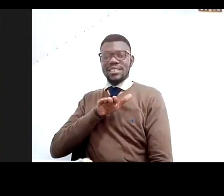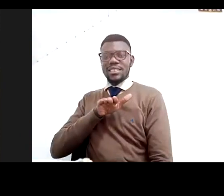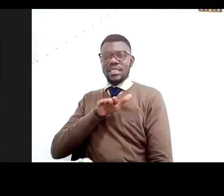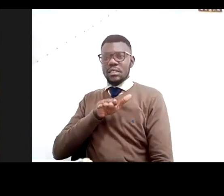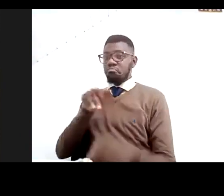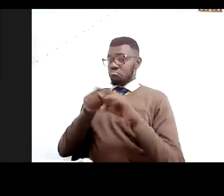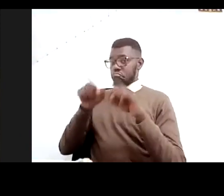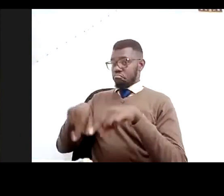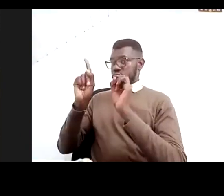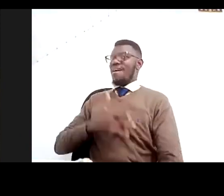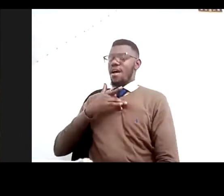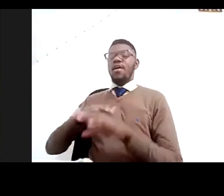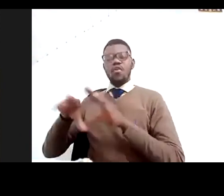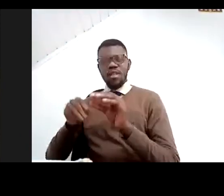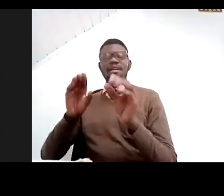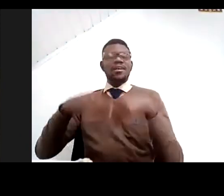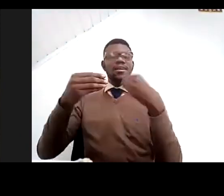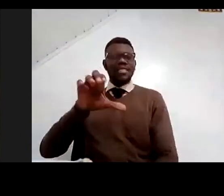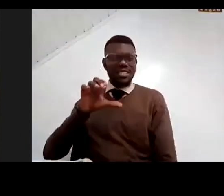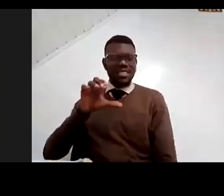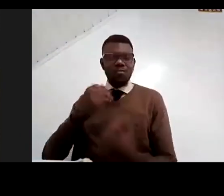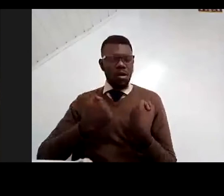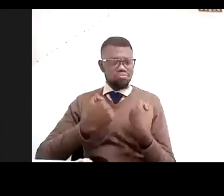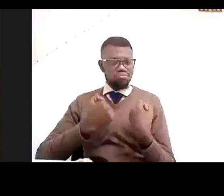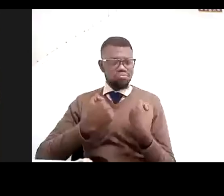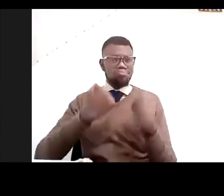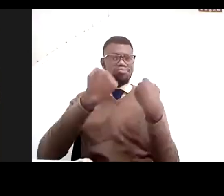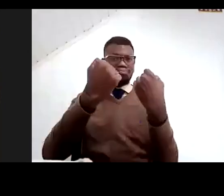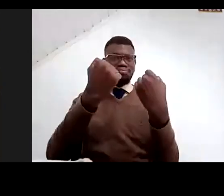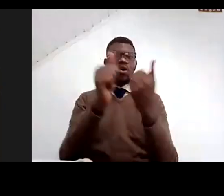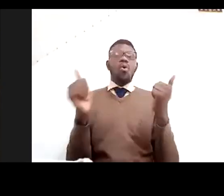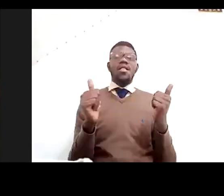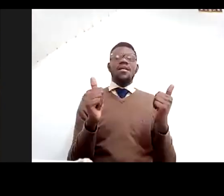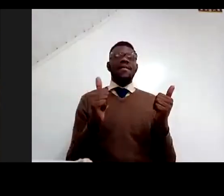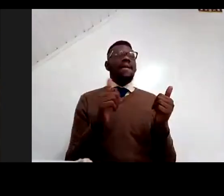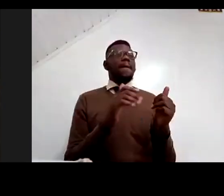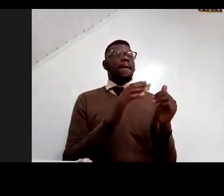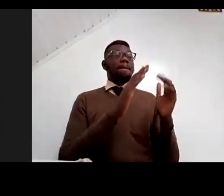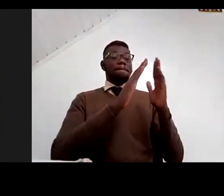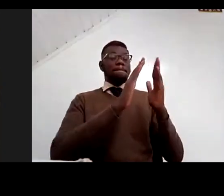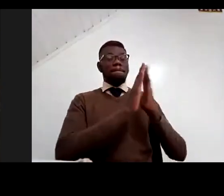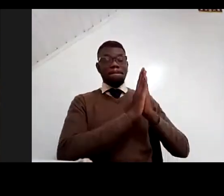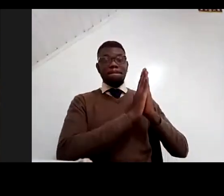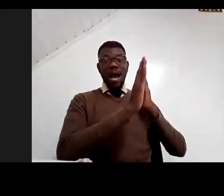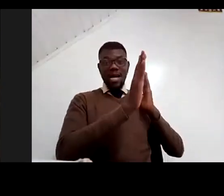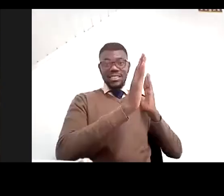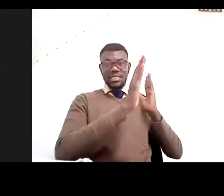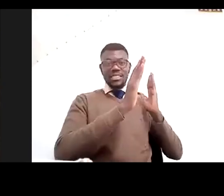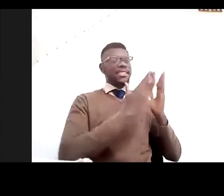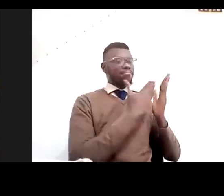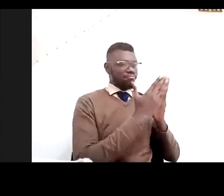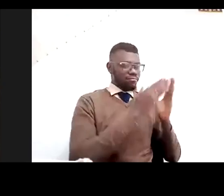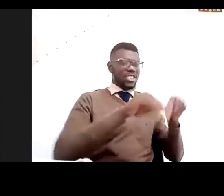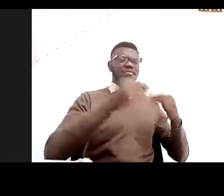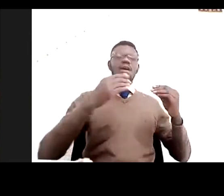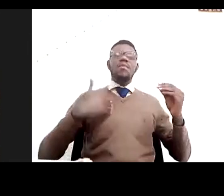uh, renting a bus for them in each area to bring them from their villages to the pack house